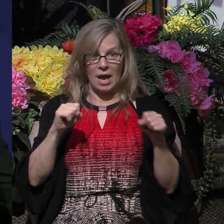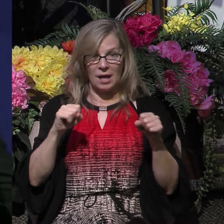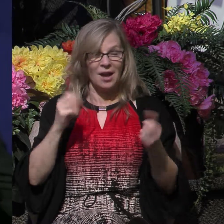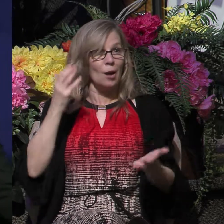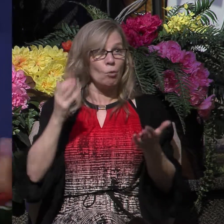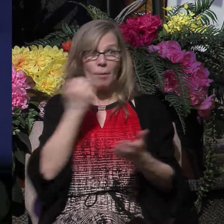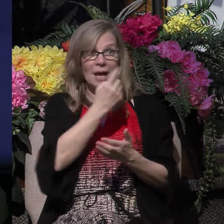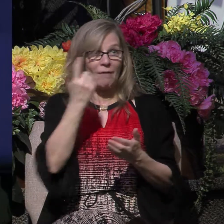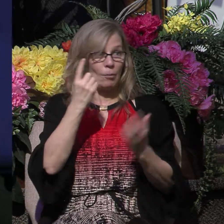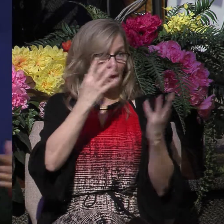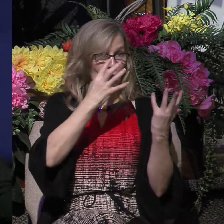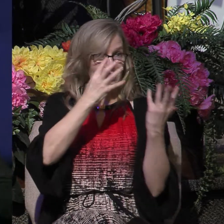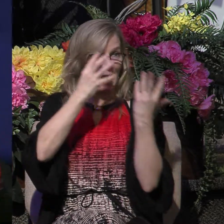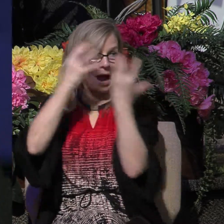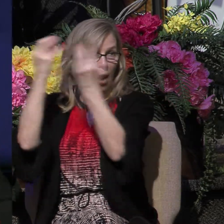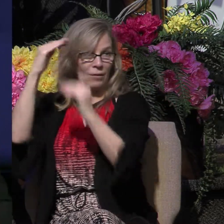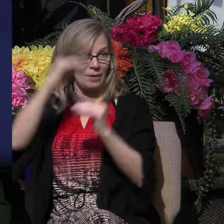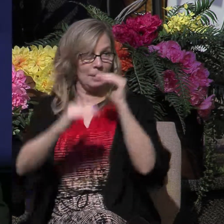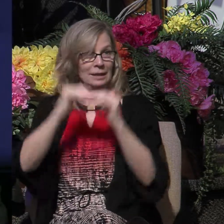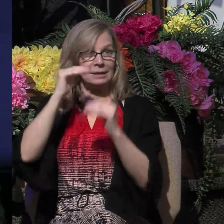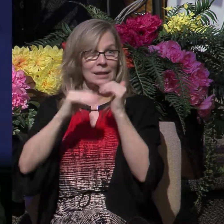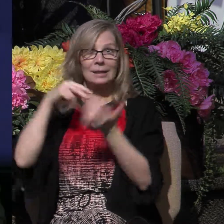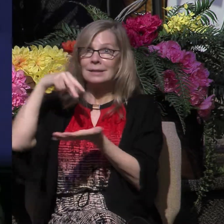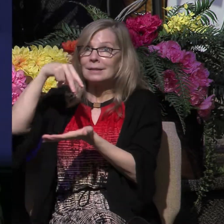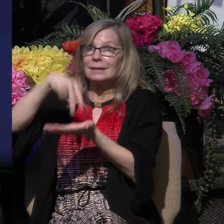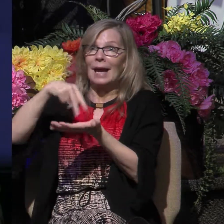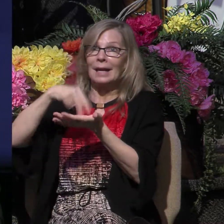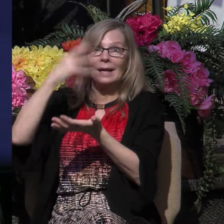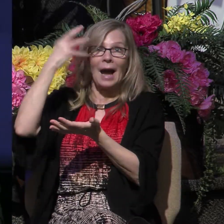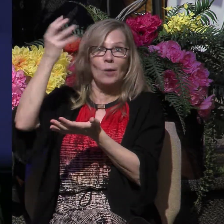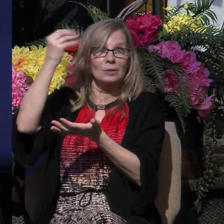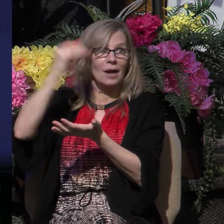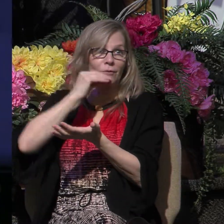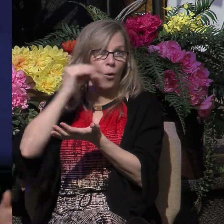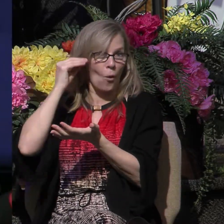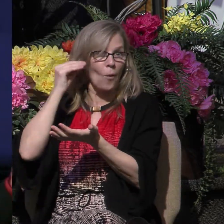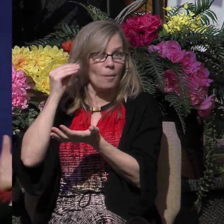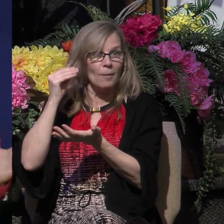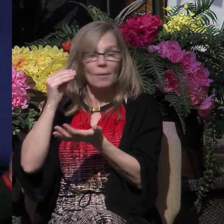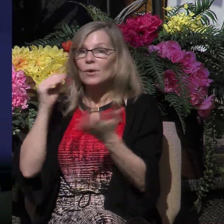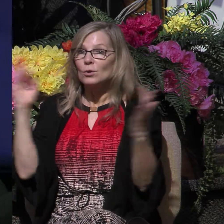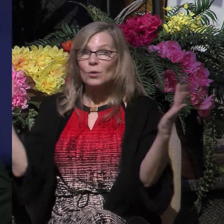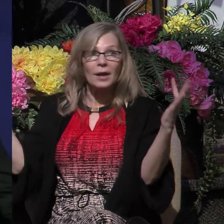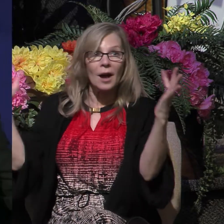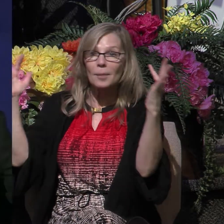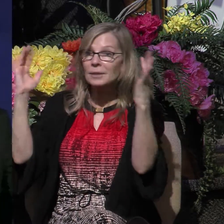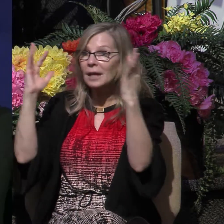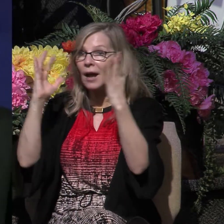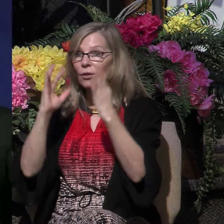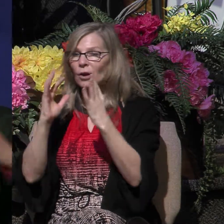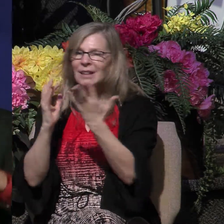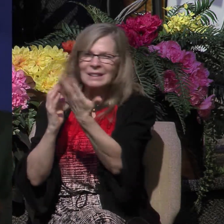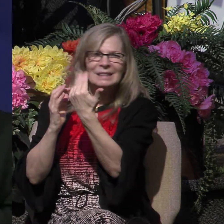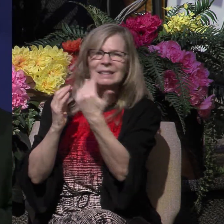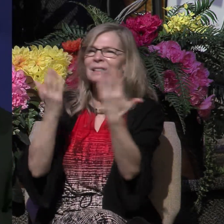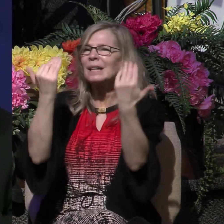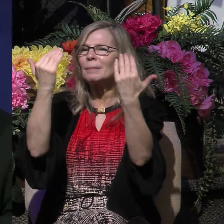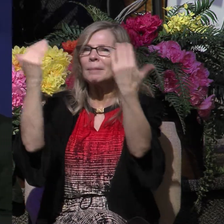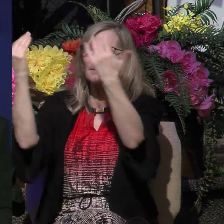everybody in the whole community is standing around outside of their home, and as they gathered together, he said, come over here, come around these prisoners.